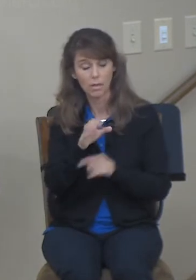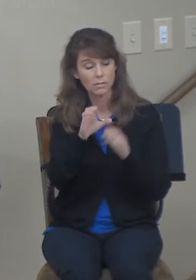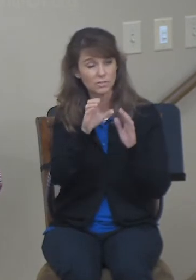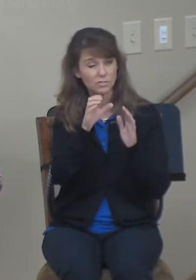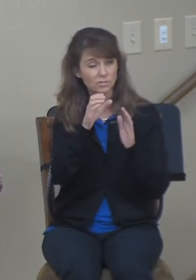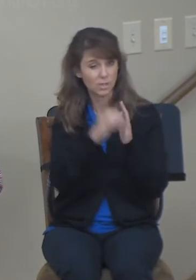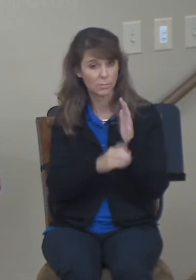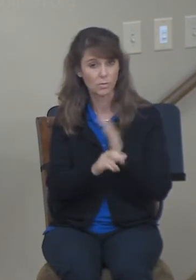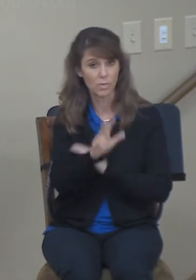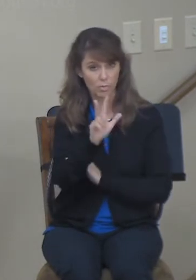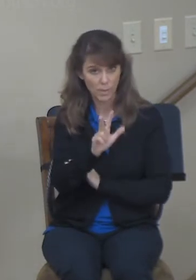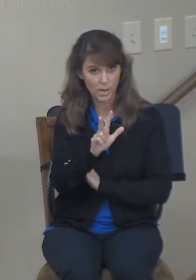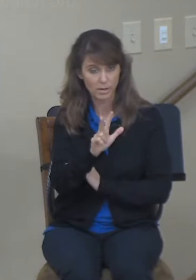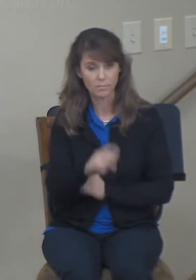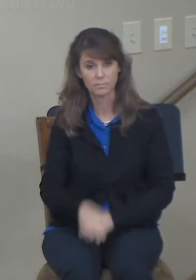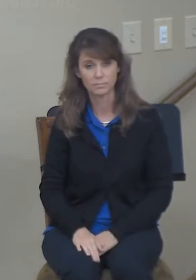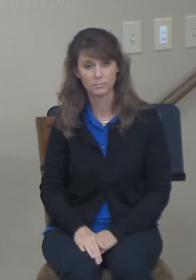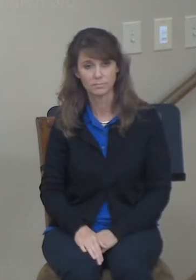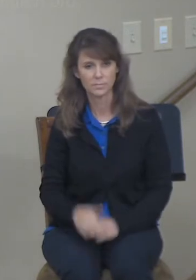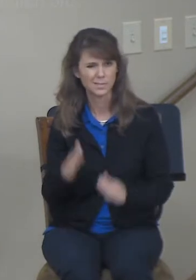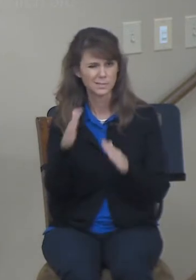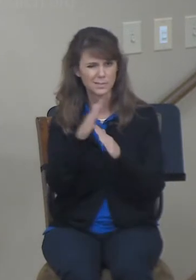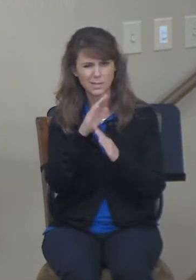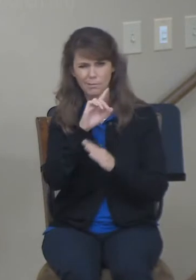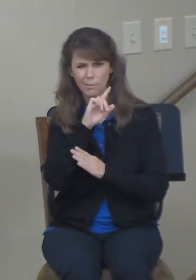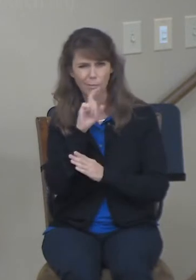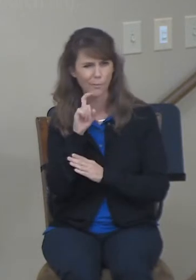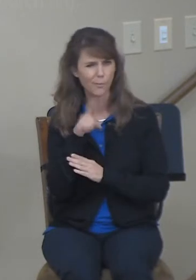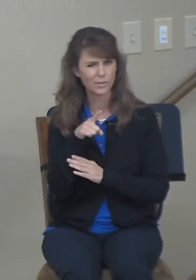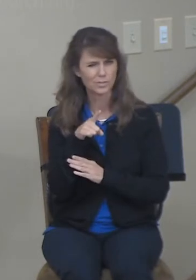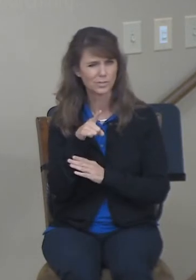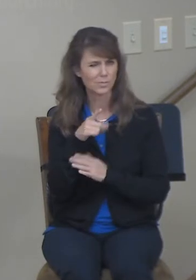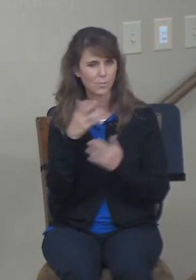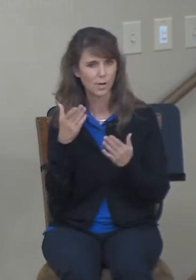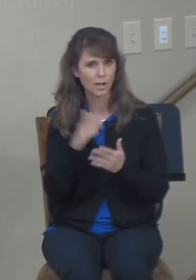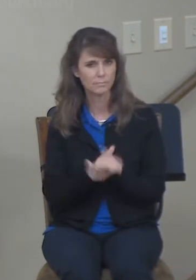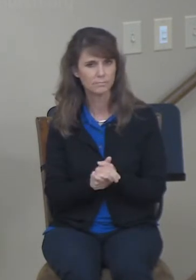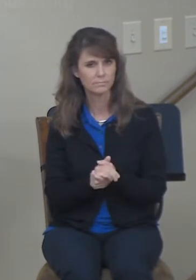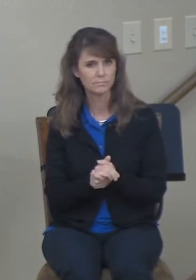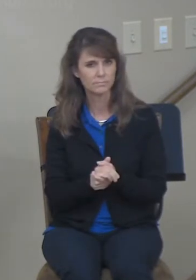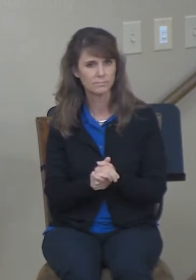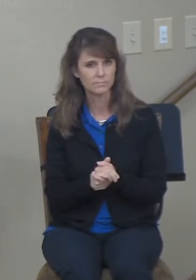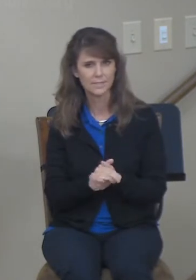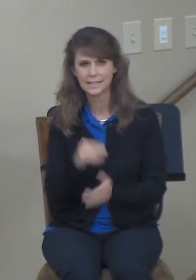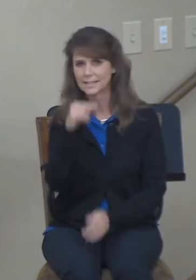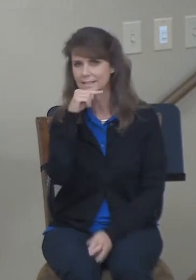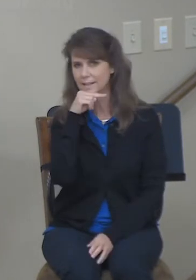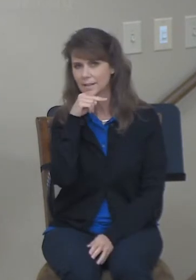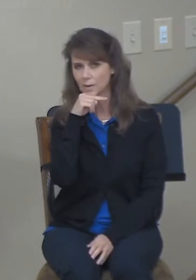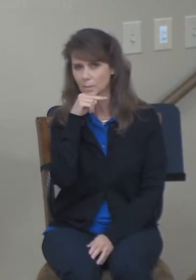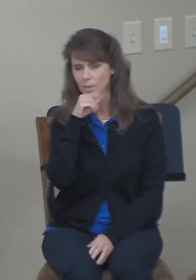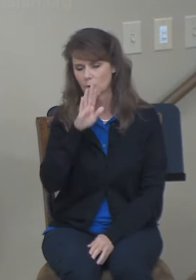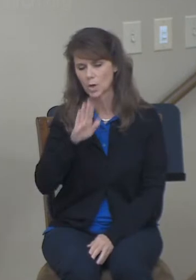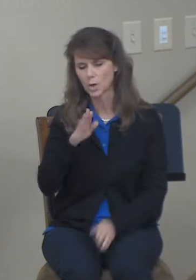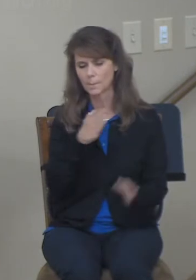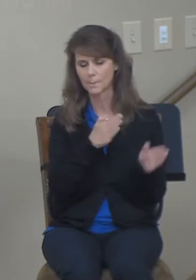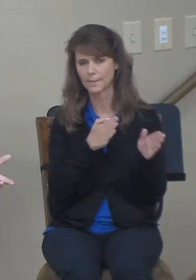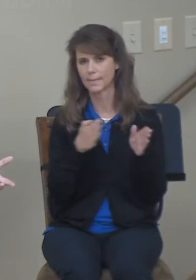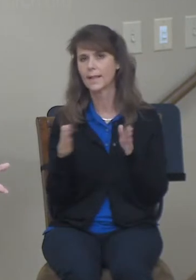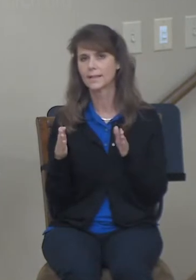probably the overriding question in chapter 3, what about Naomi's plan? I mean,